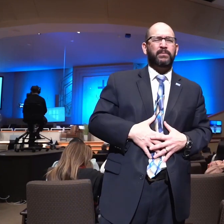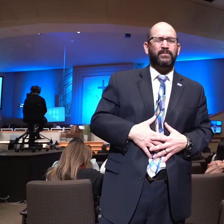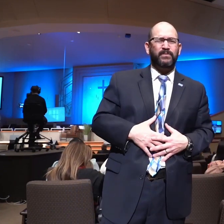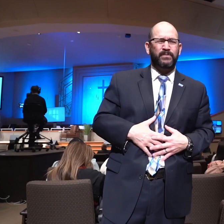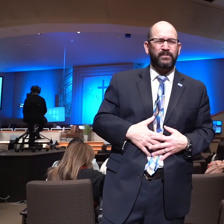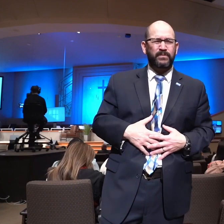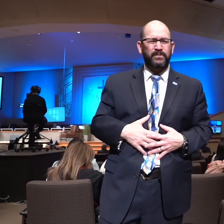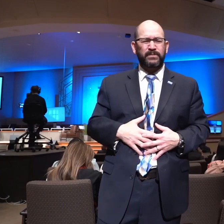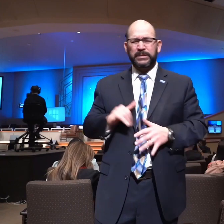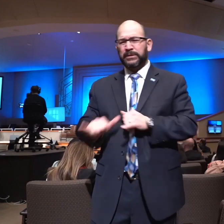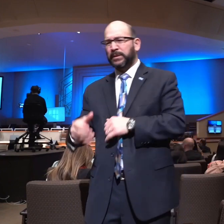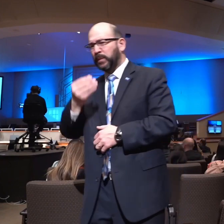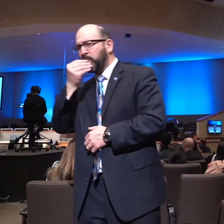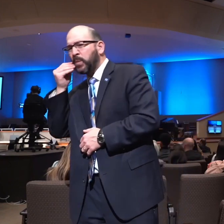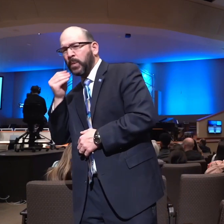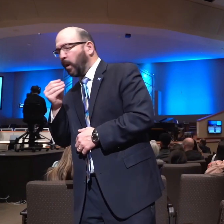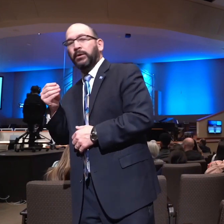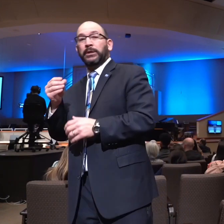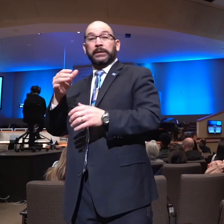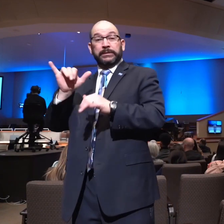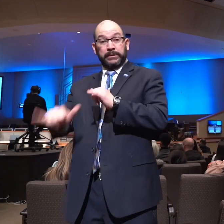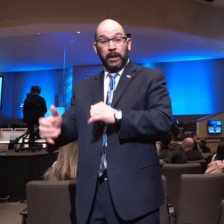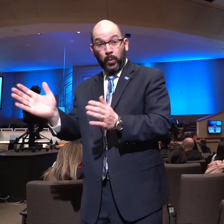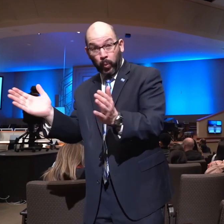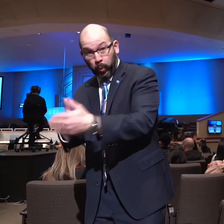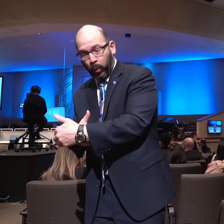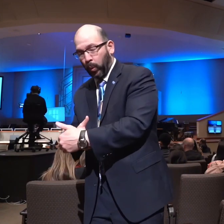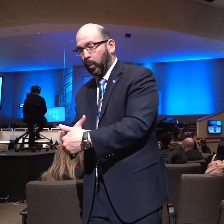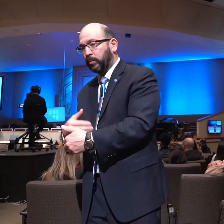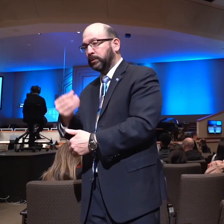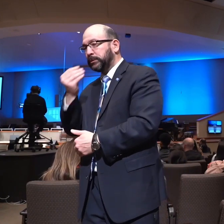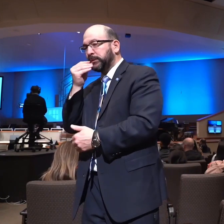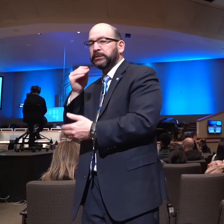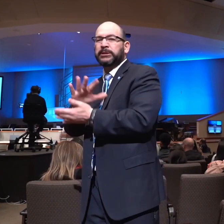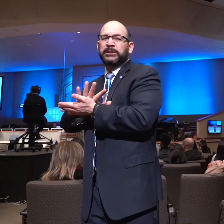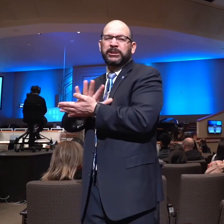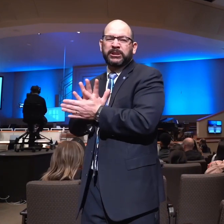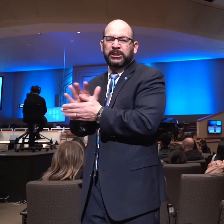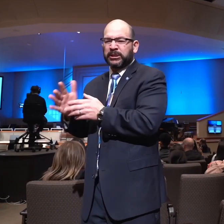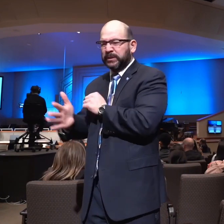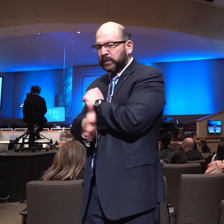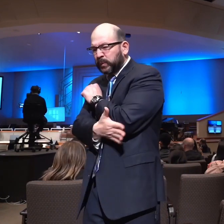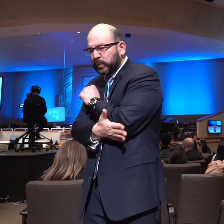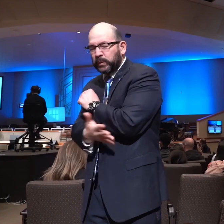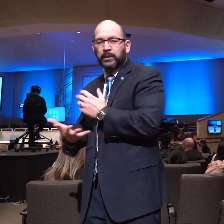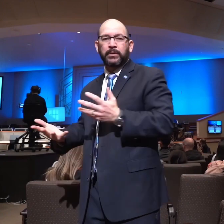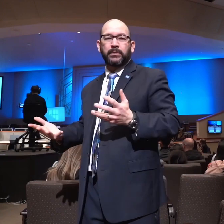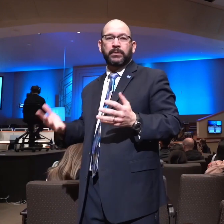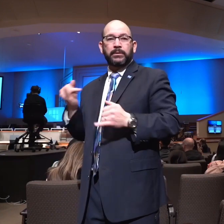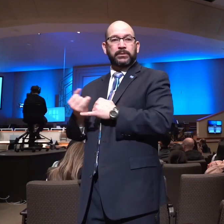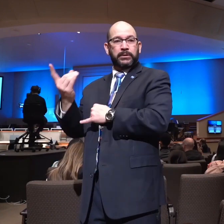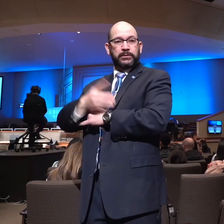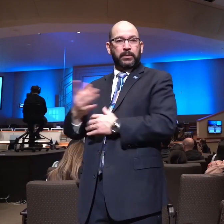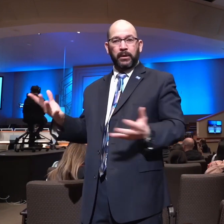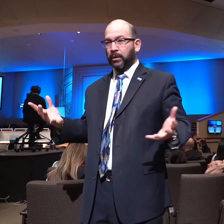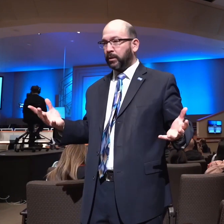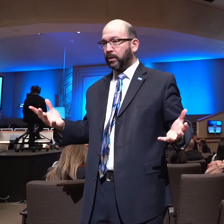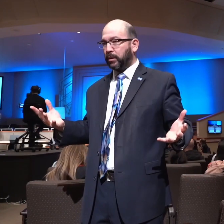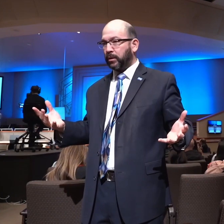his room and ate his cheese. He would retreat there for his ration. On the final day of the voyage, with the Statue of Liberty now in